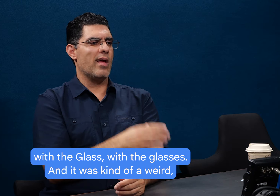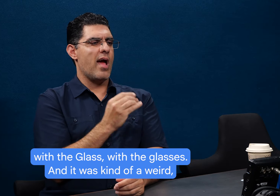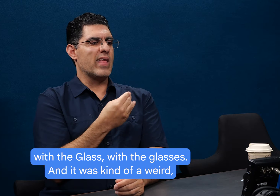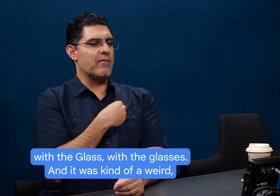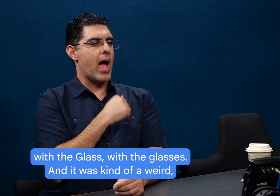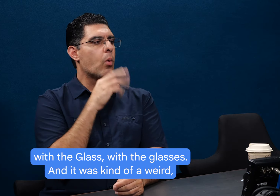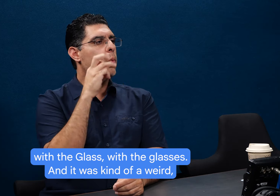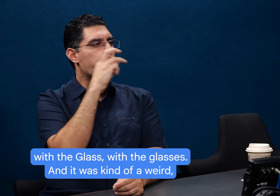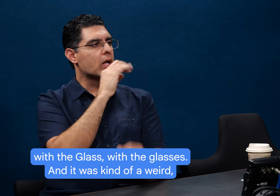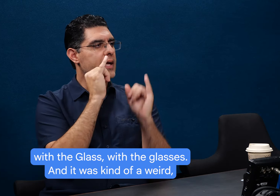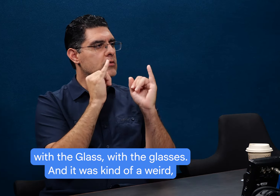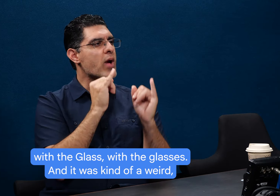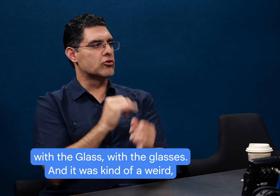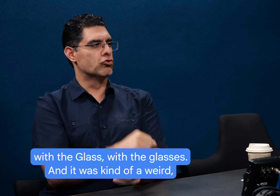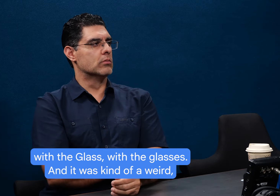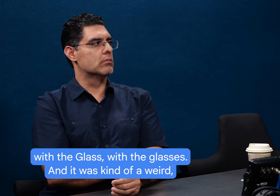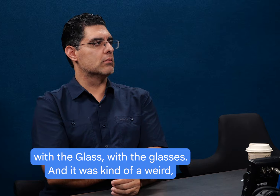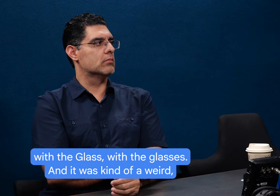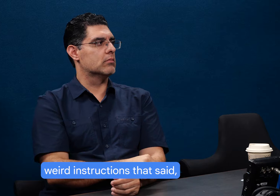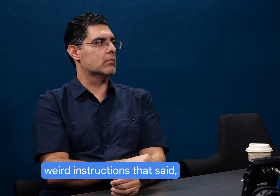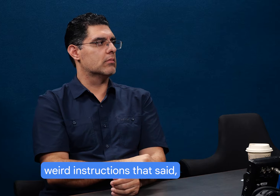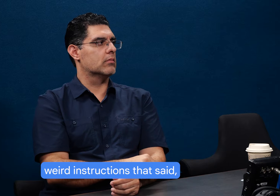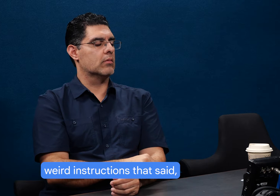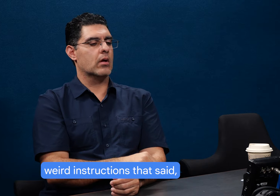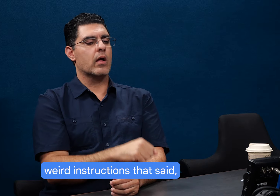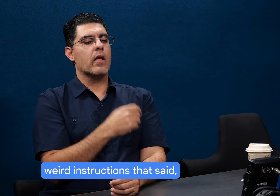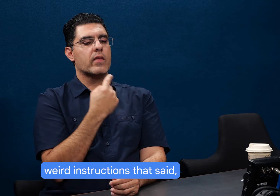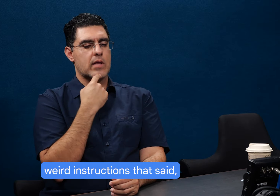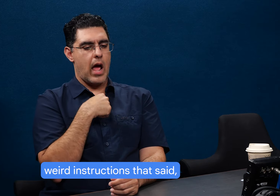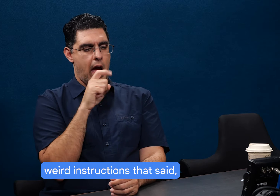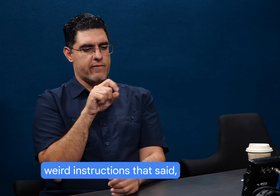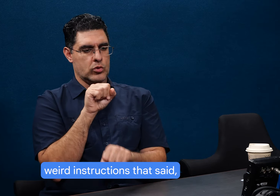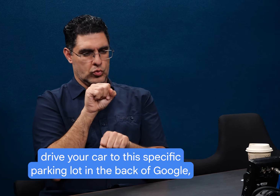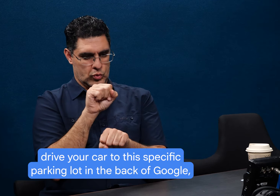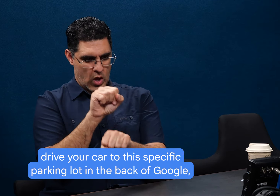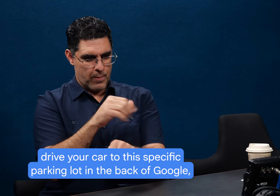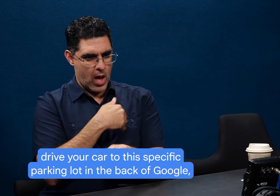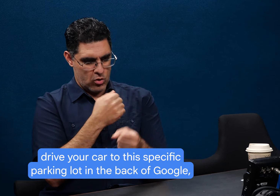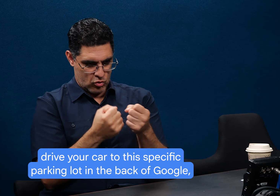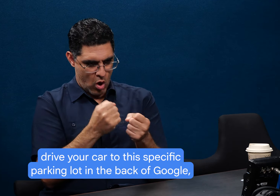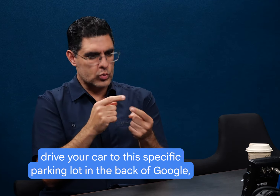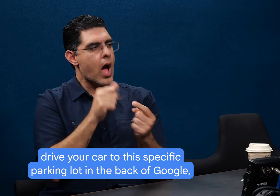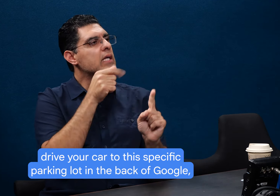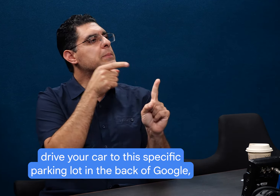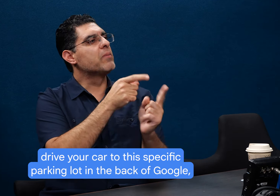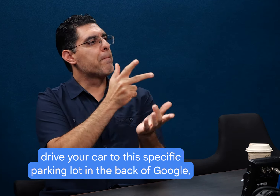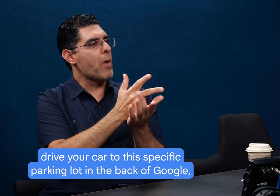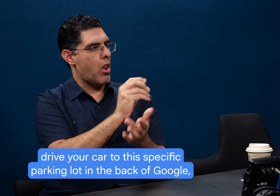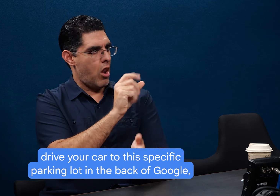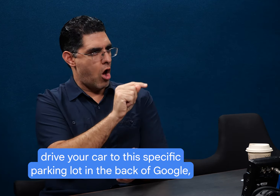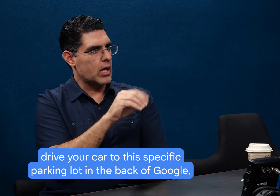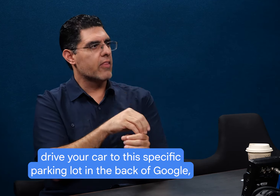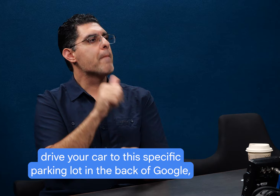glasses. And that was kind of a weird, weird instructions that said, drive your car to the specific